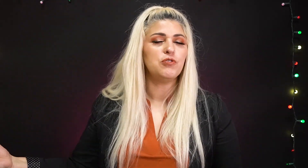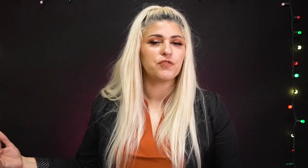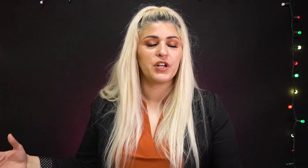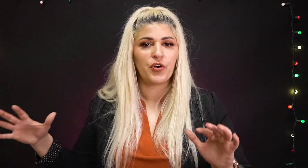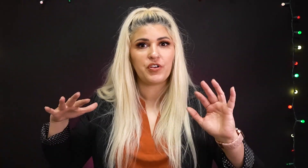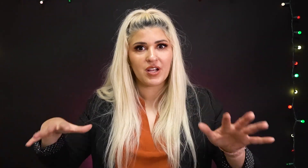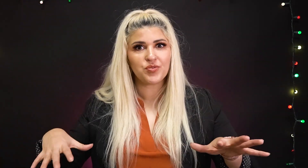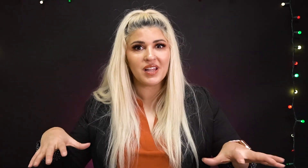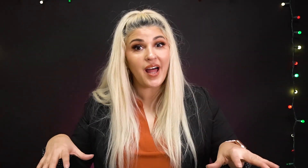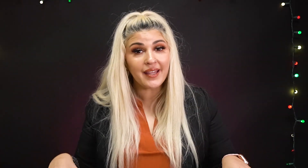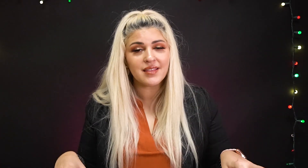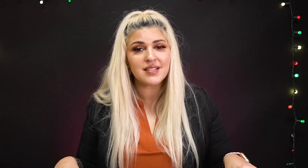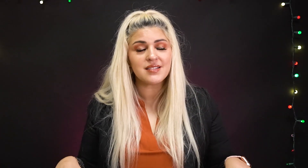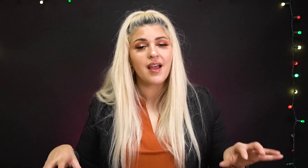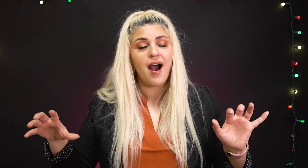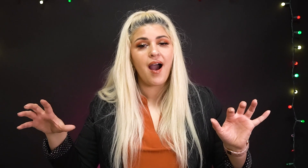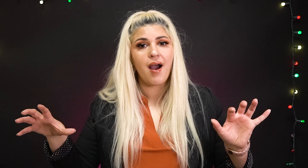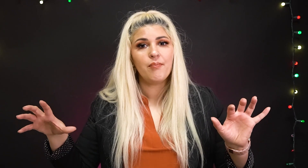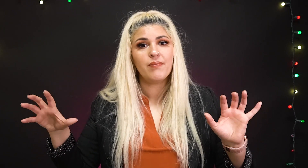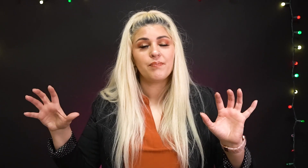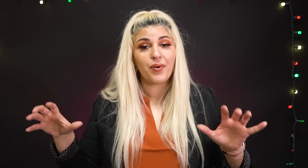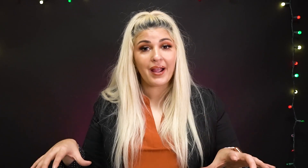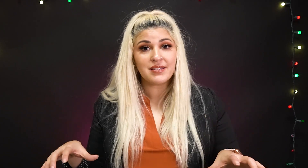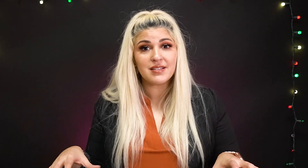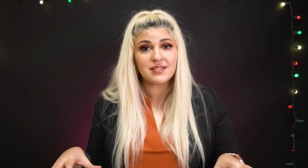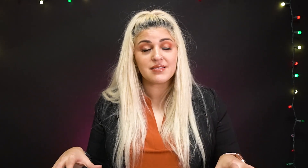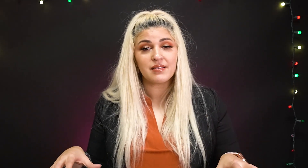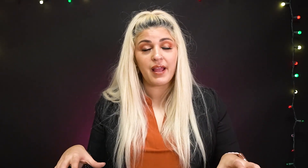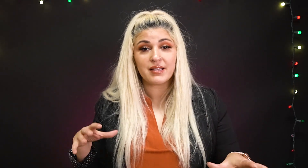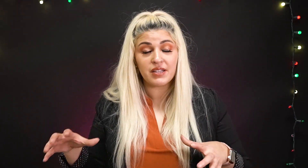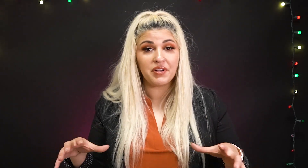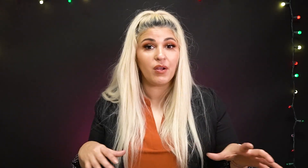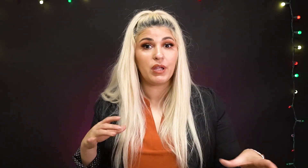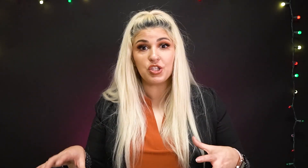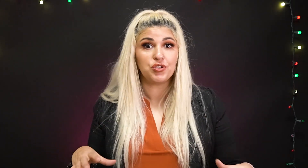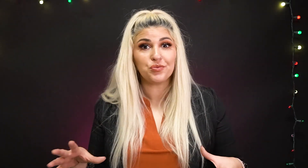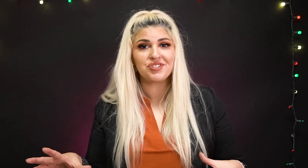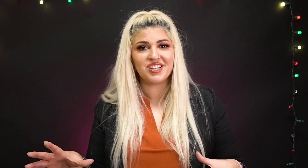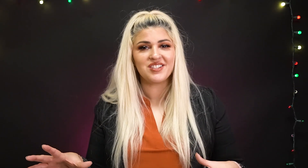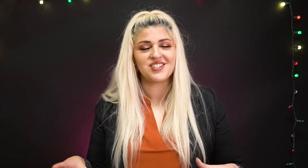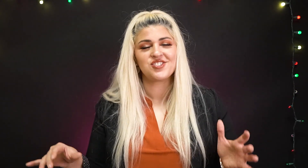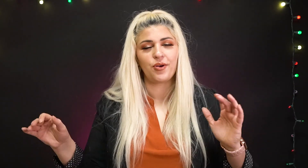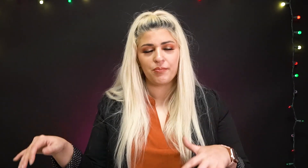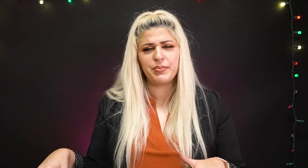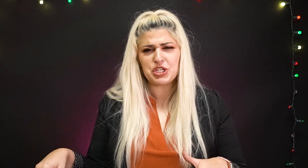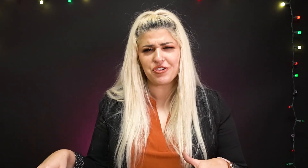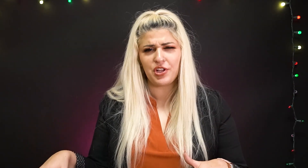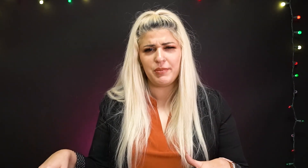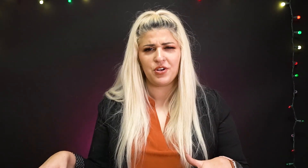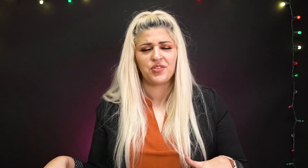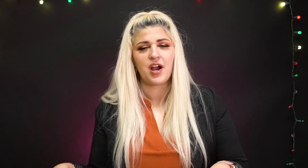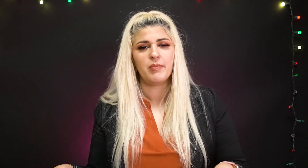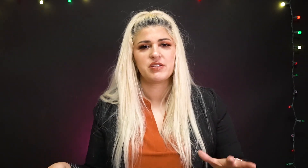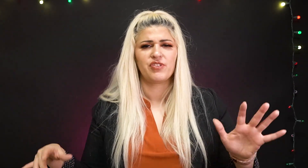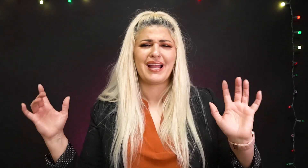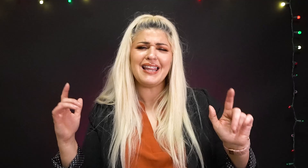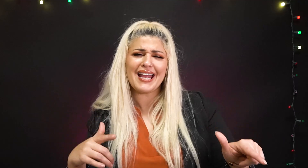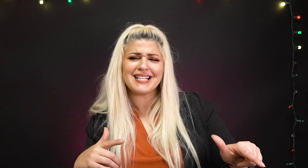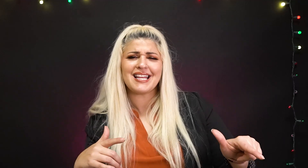future video if you guys really like this um practice activity we can do it with sentences so be sure to let me know in the comments if you're like i like this